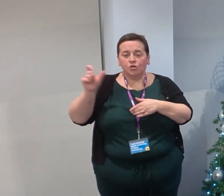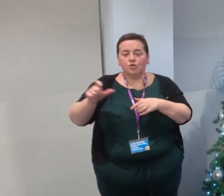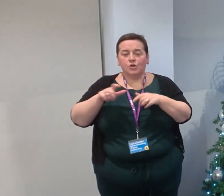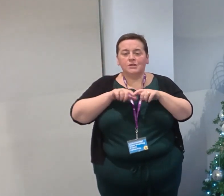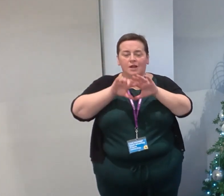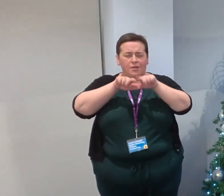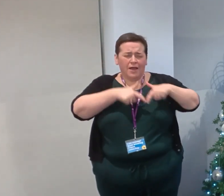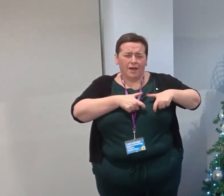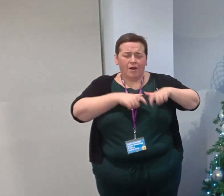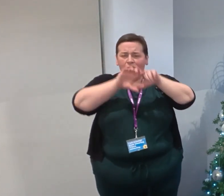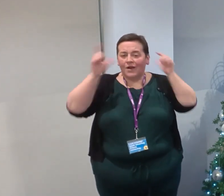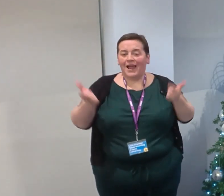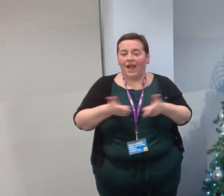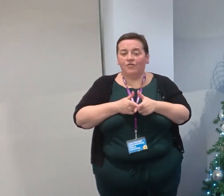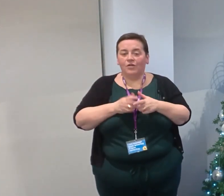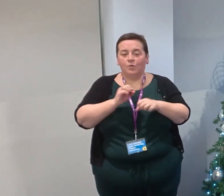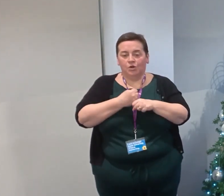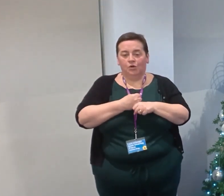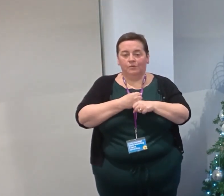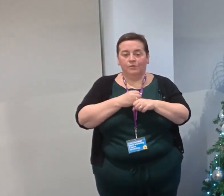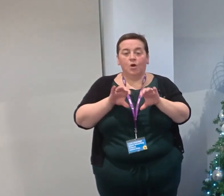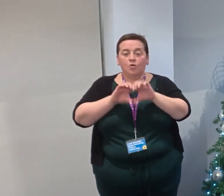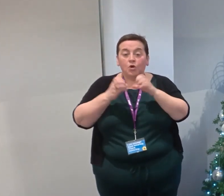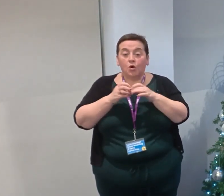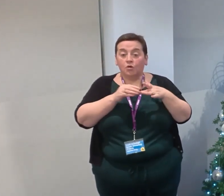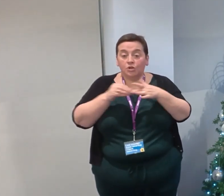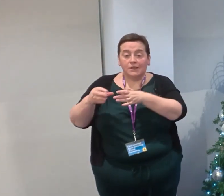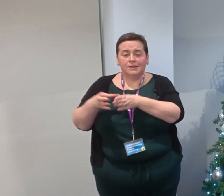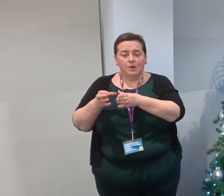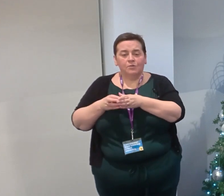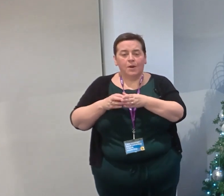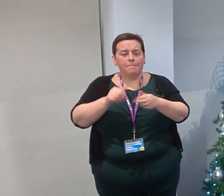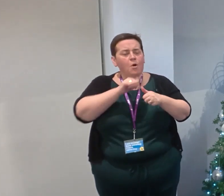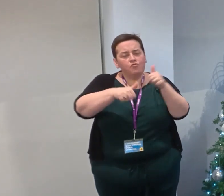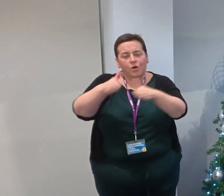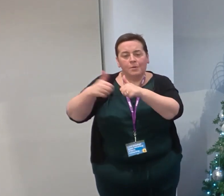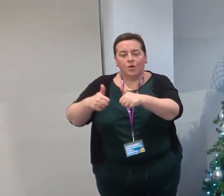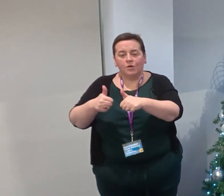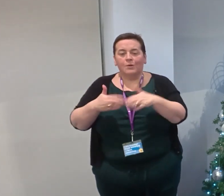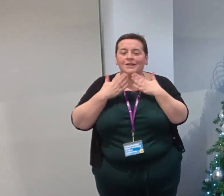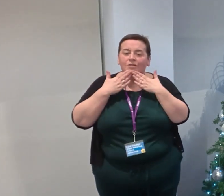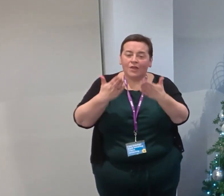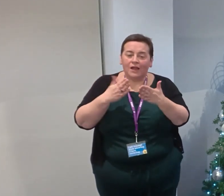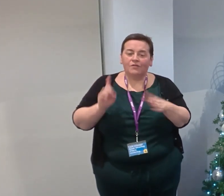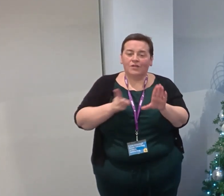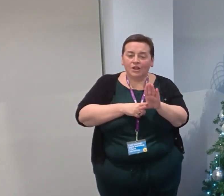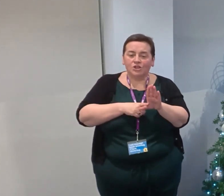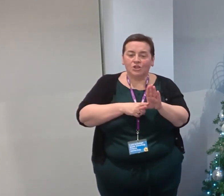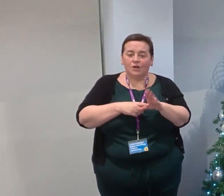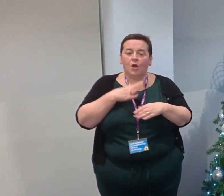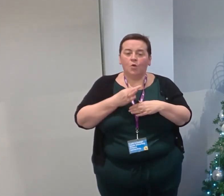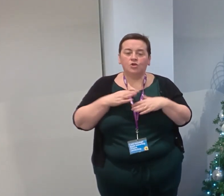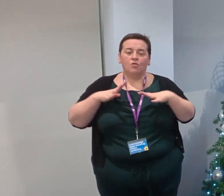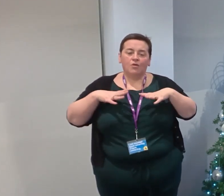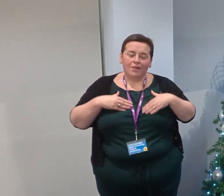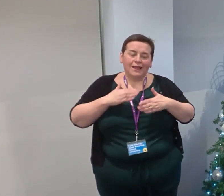The college leadership team are proud of all of you. And we'd like to sincerely thank you for this year. And to wish you all a relaxing,